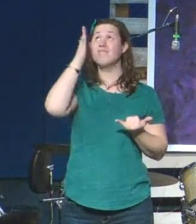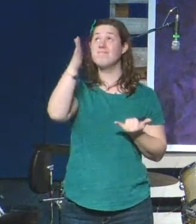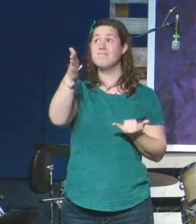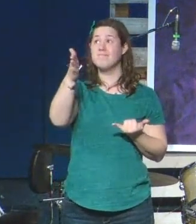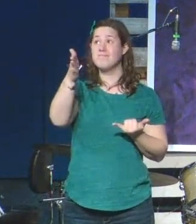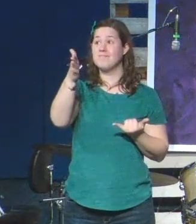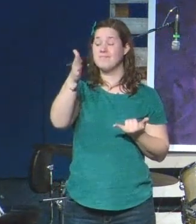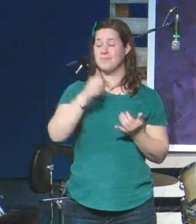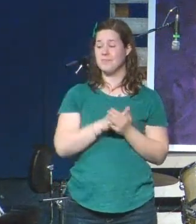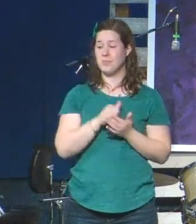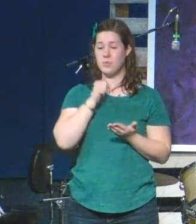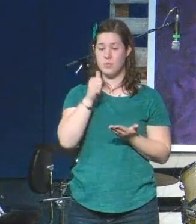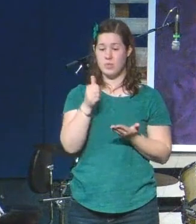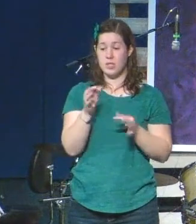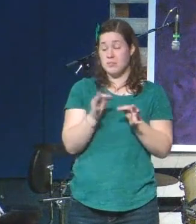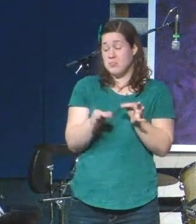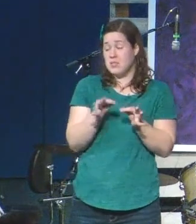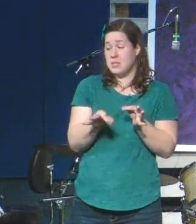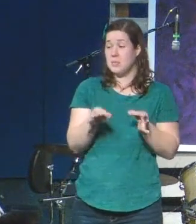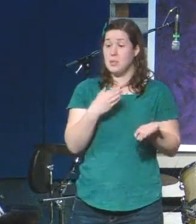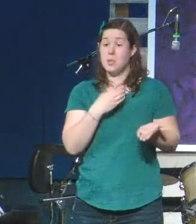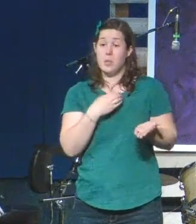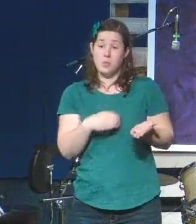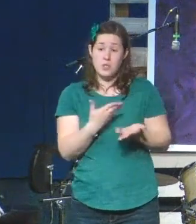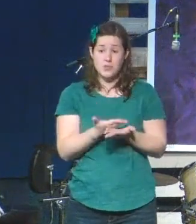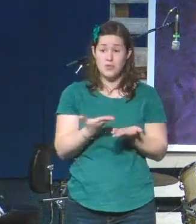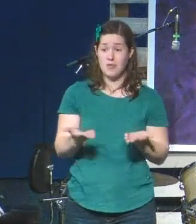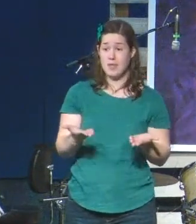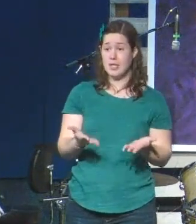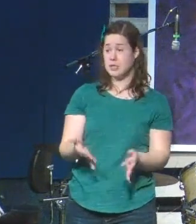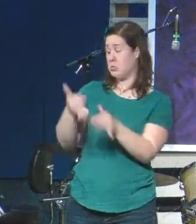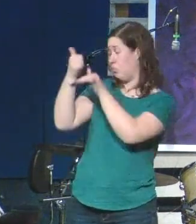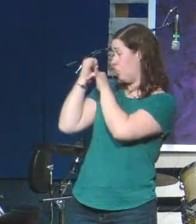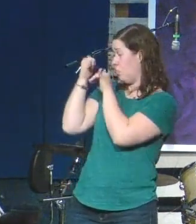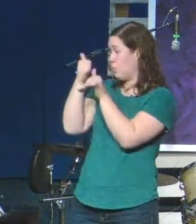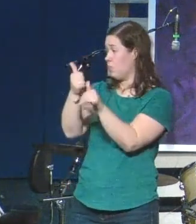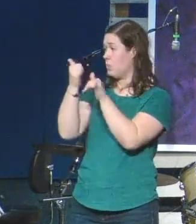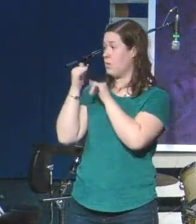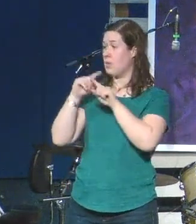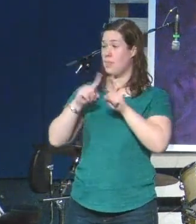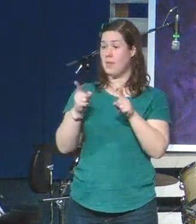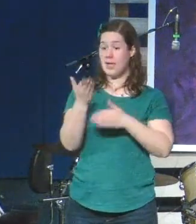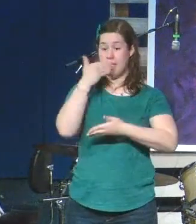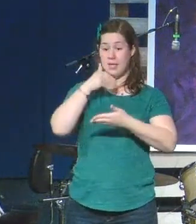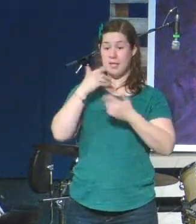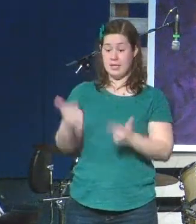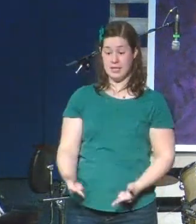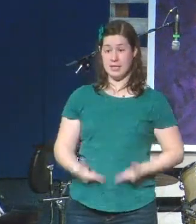That we do not simply just wish for things as they were, but we live into how things are,